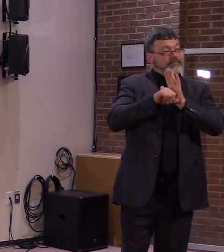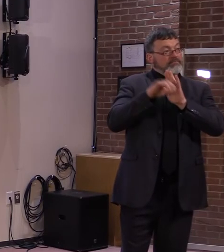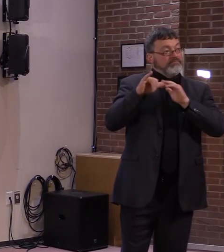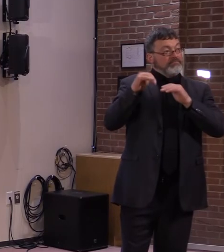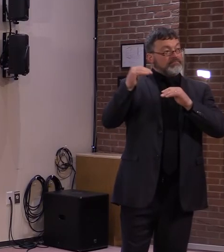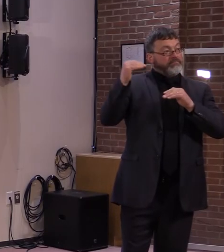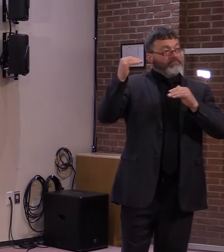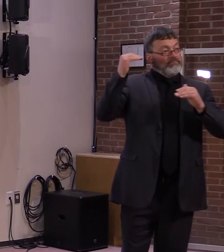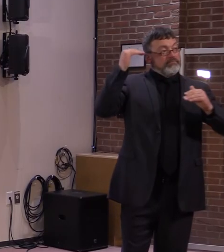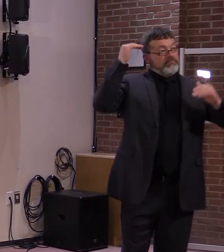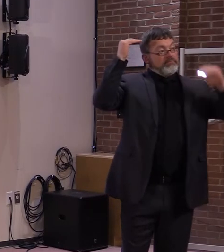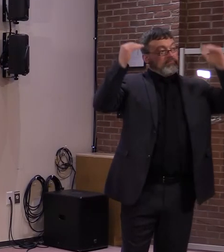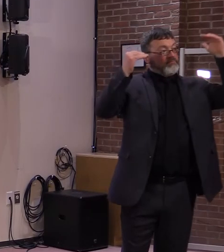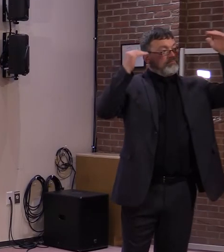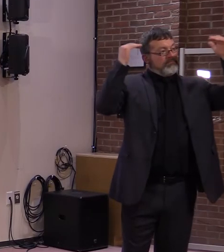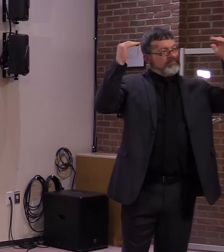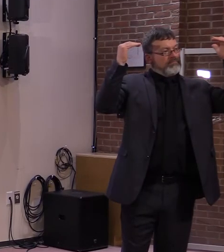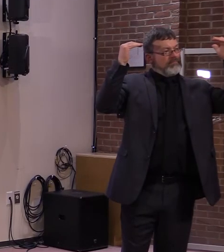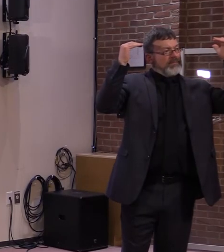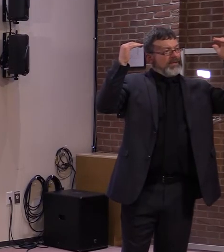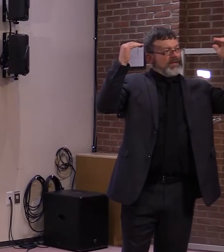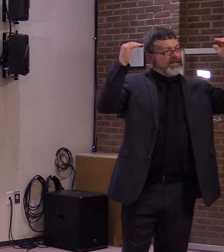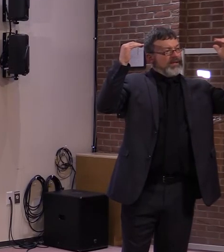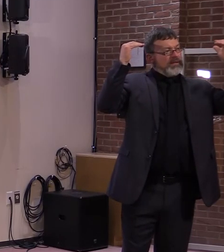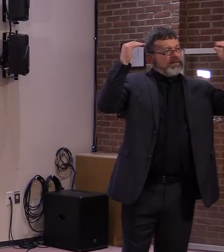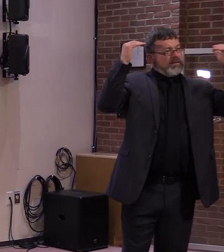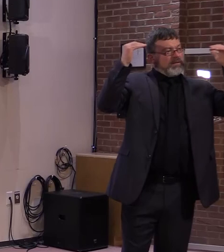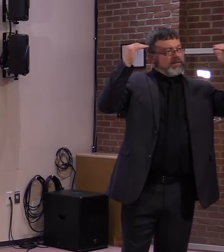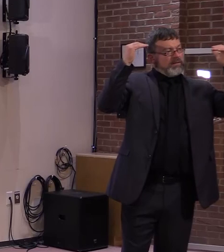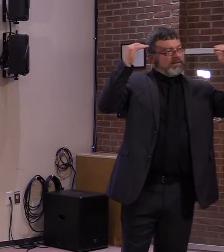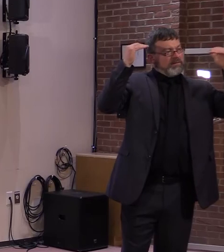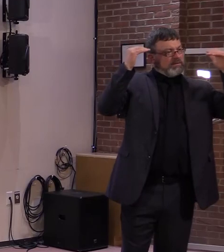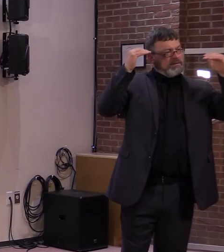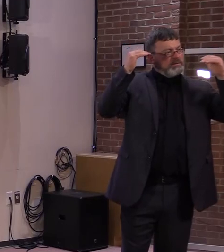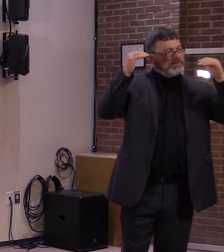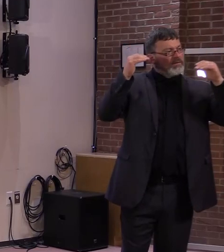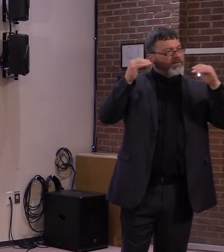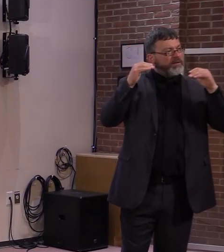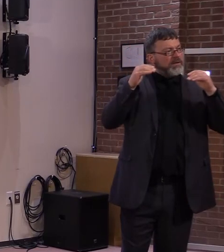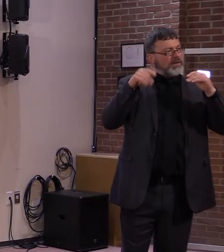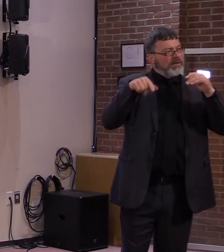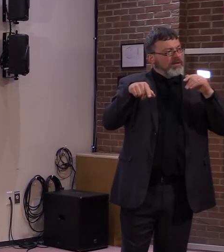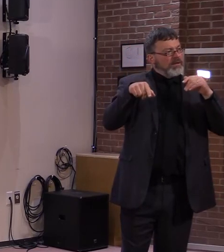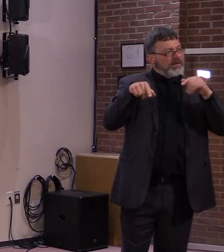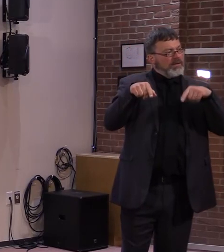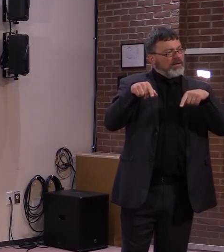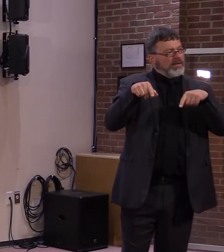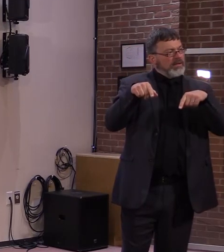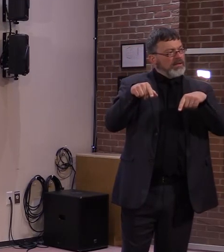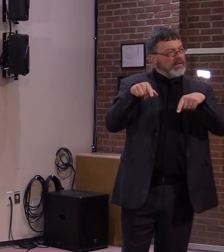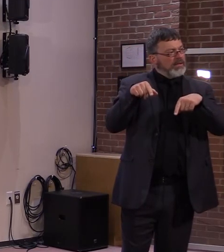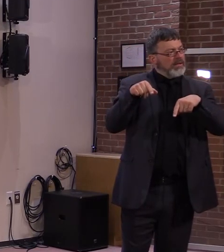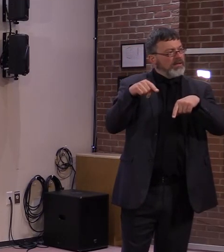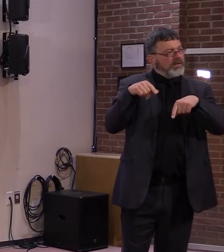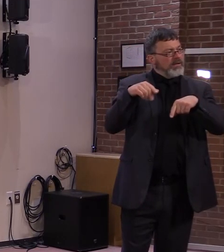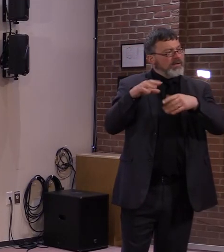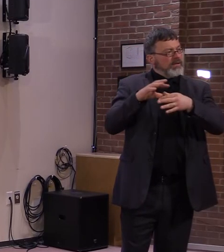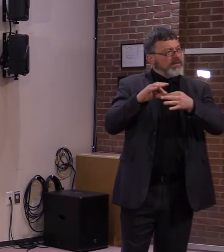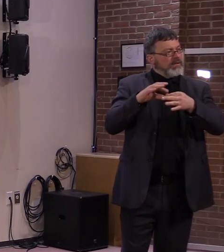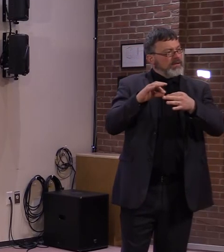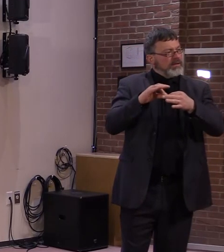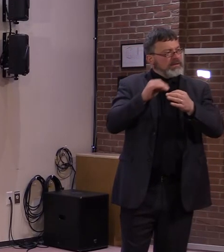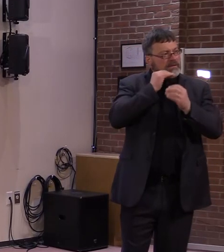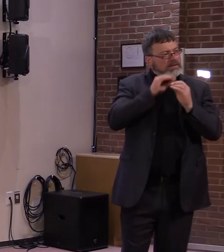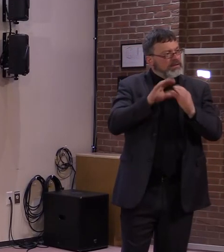But we also afford that adult privilege to juveniles where there's different legal standards. So my question is, what should